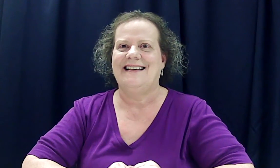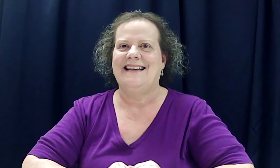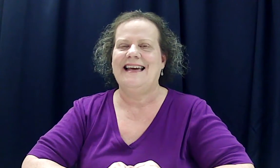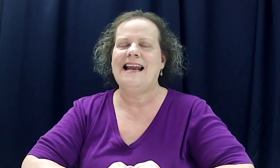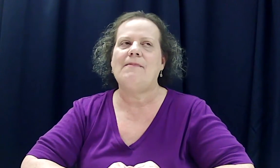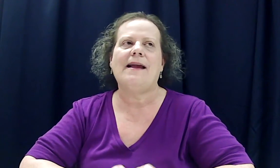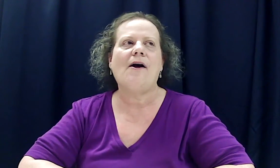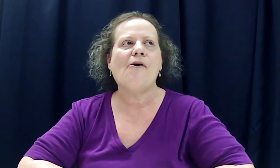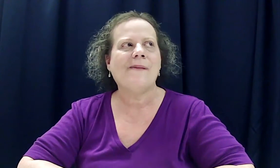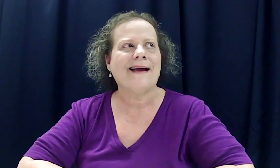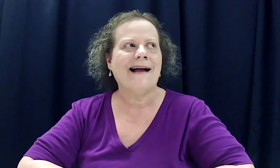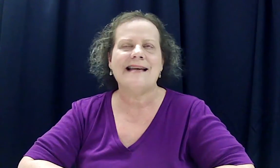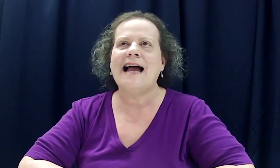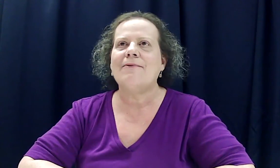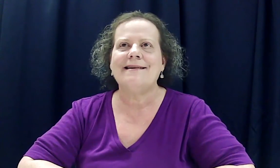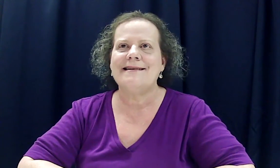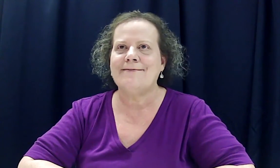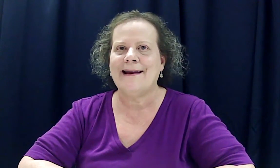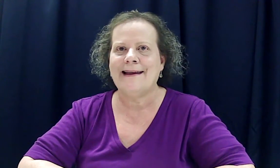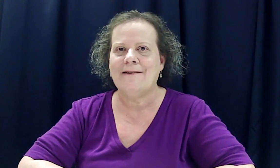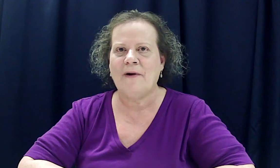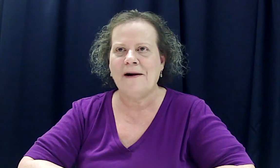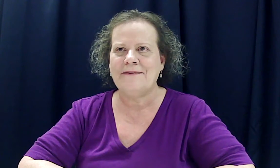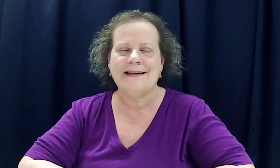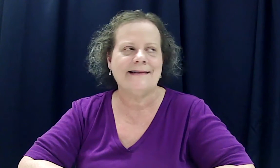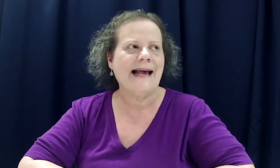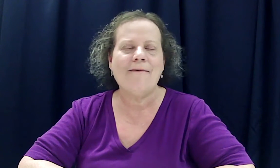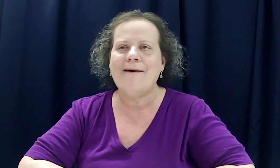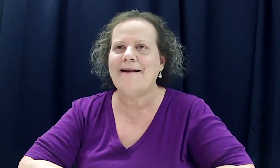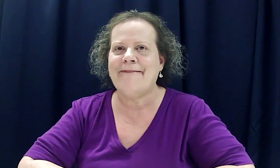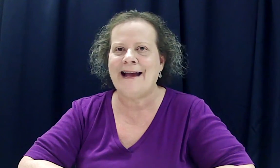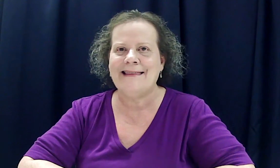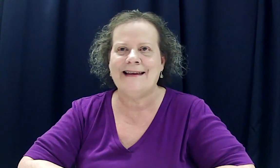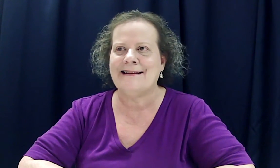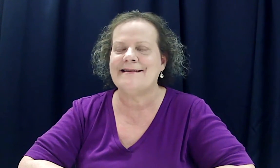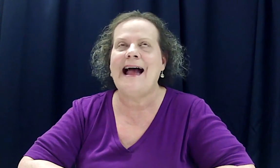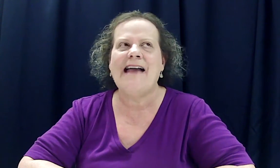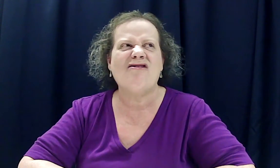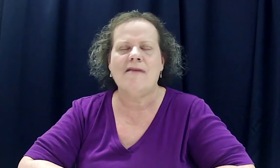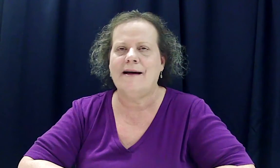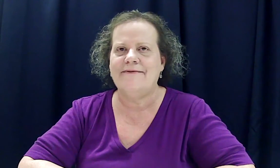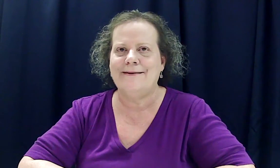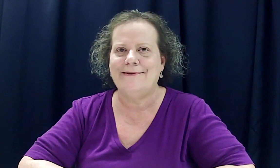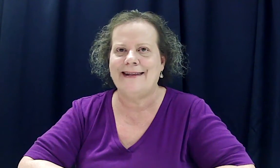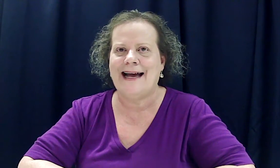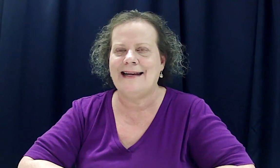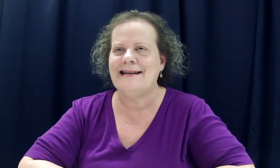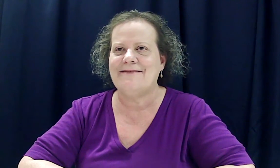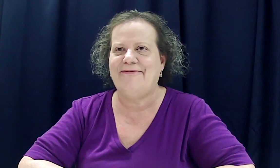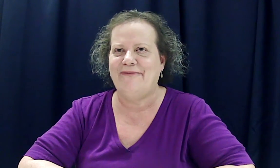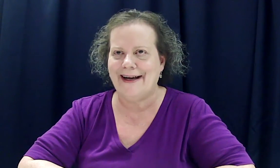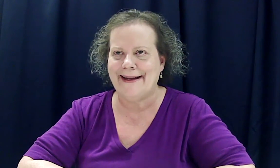And I'm like, oh, my gosh, I really just want to get involved in this. I want to find things. I love doing that. It's fun.